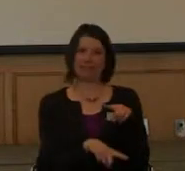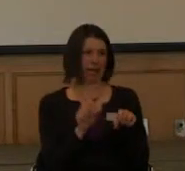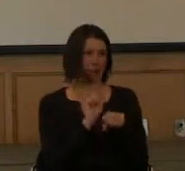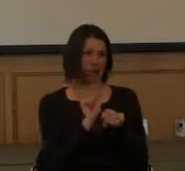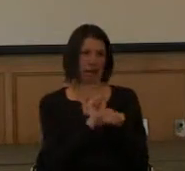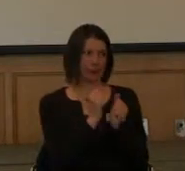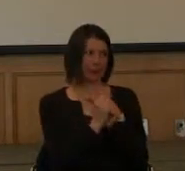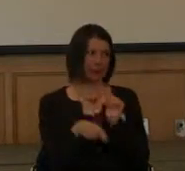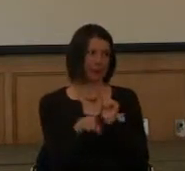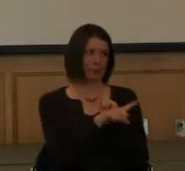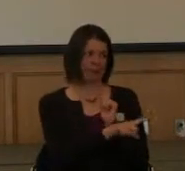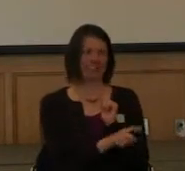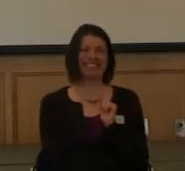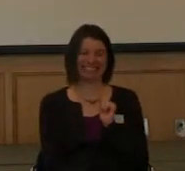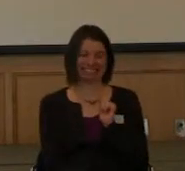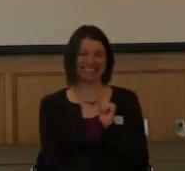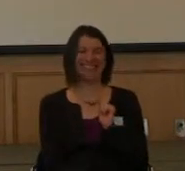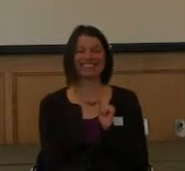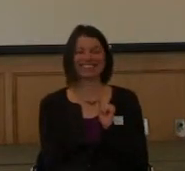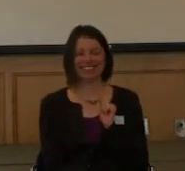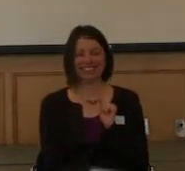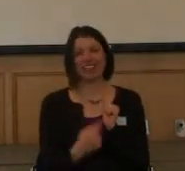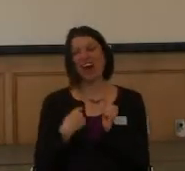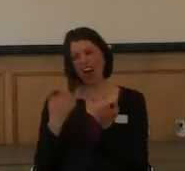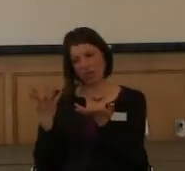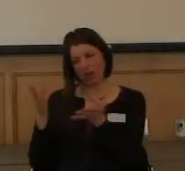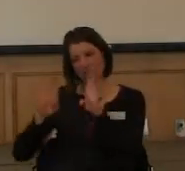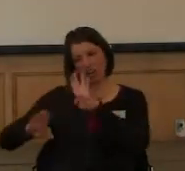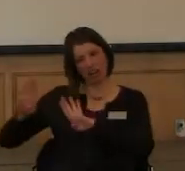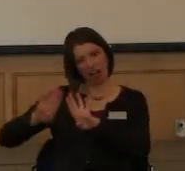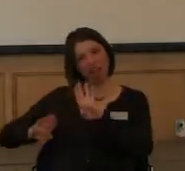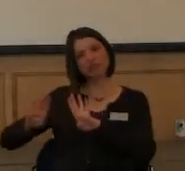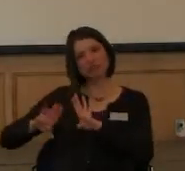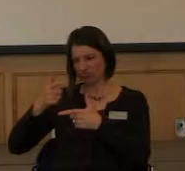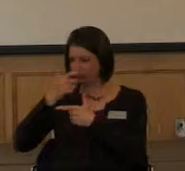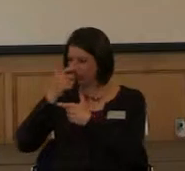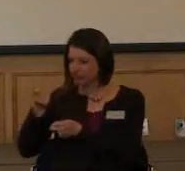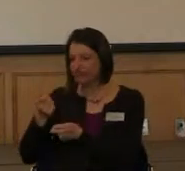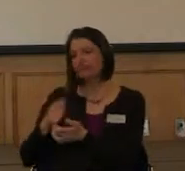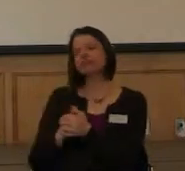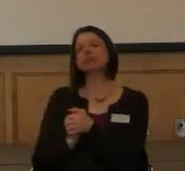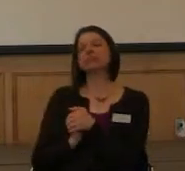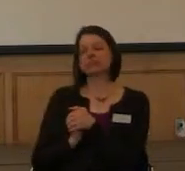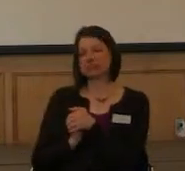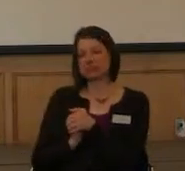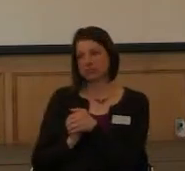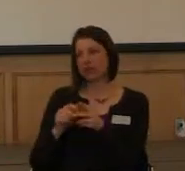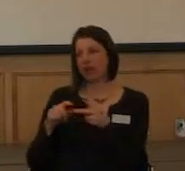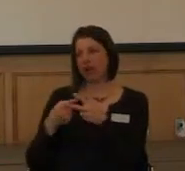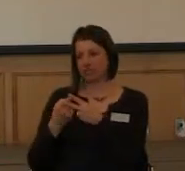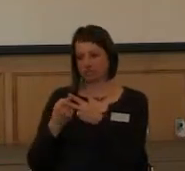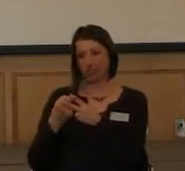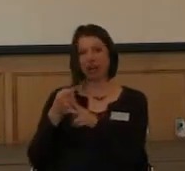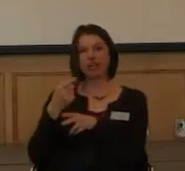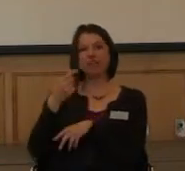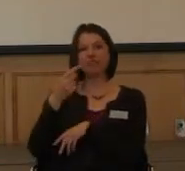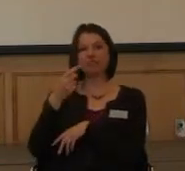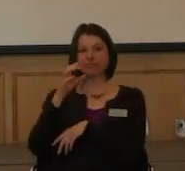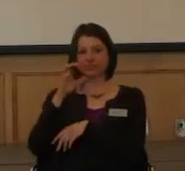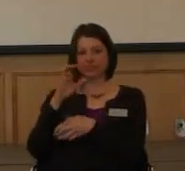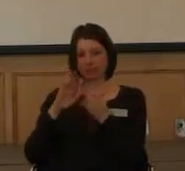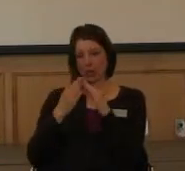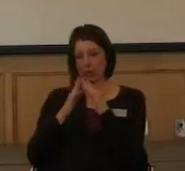So I decided, well, you know, I kind of want to go into biology. So I started out at Hutchinson Community College. It's a